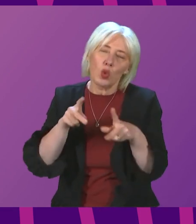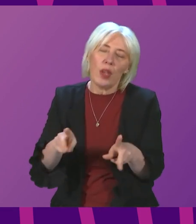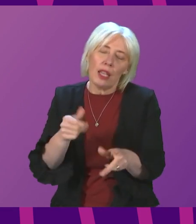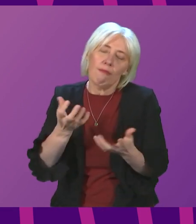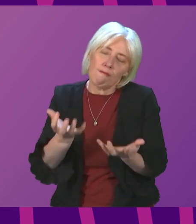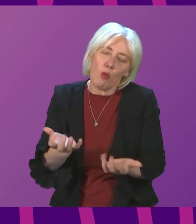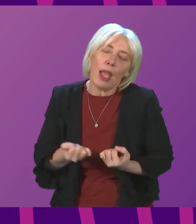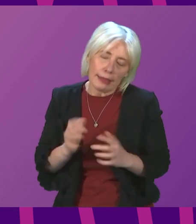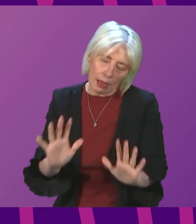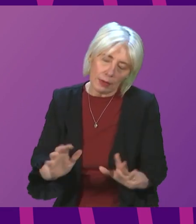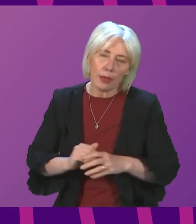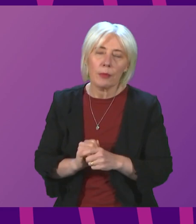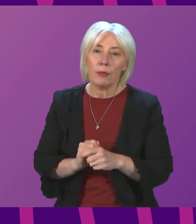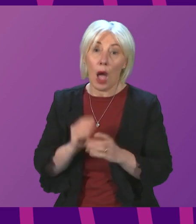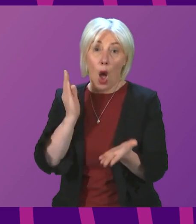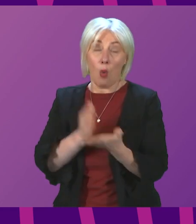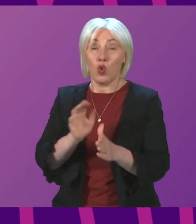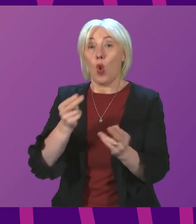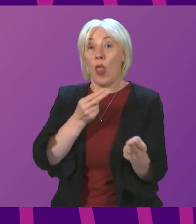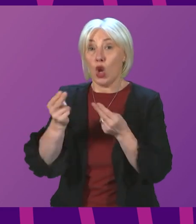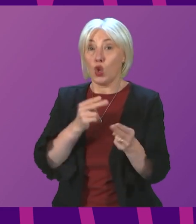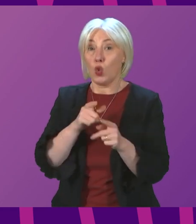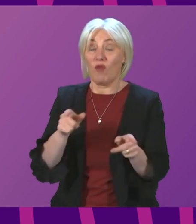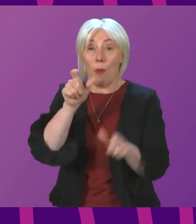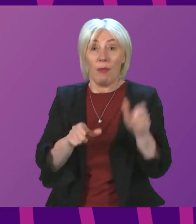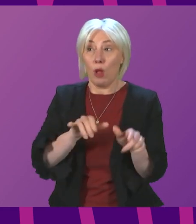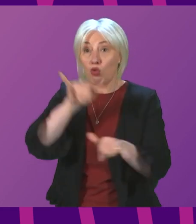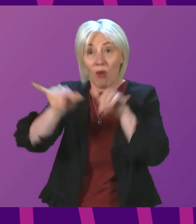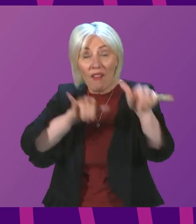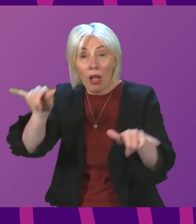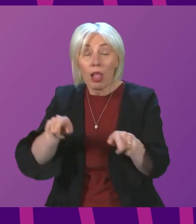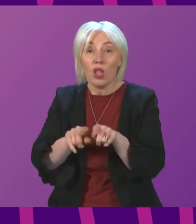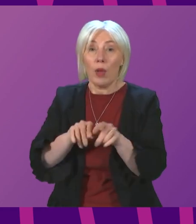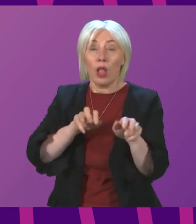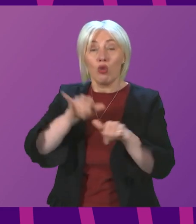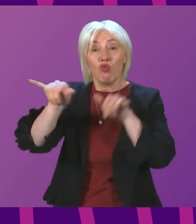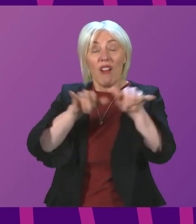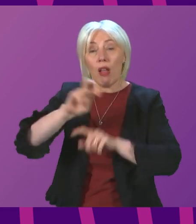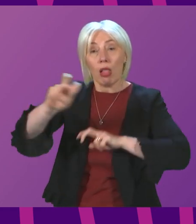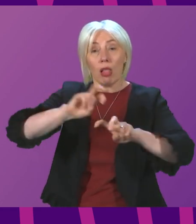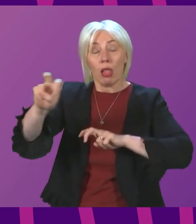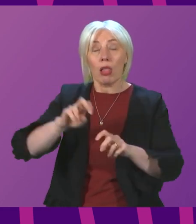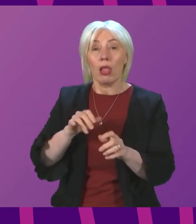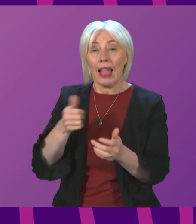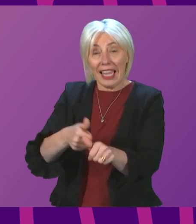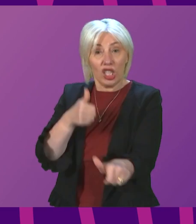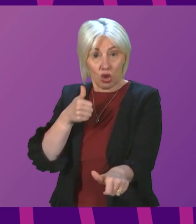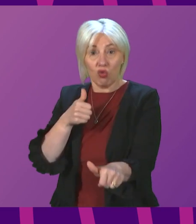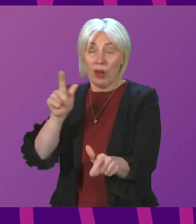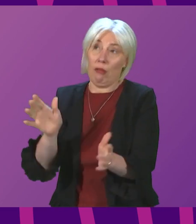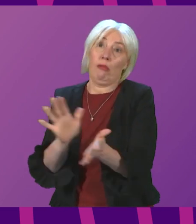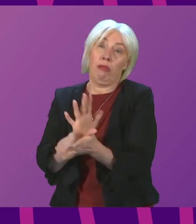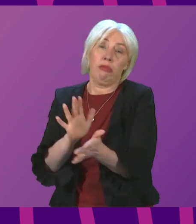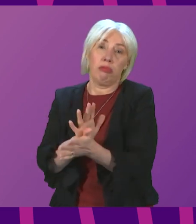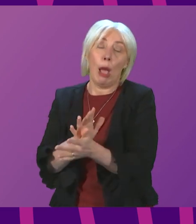will be very welcome to travellers and, of course, to the travel industry, is important and I think responsible to point out that no government can